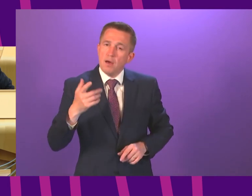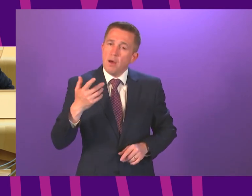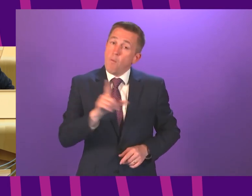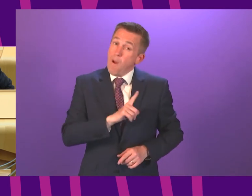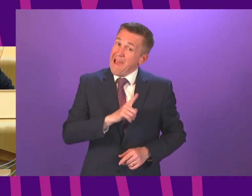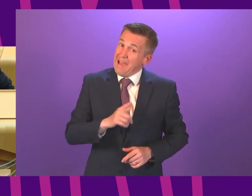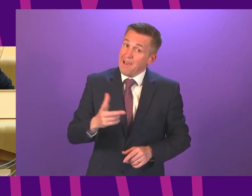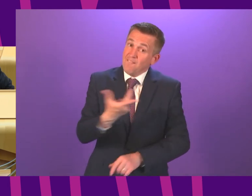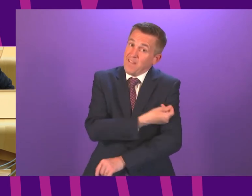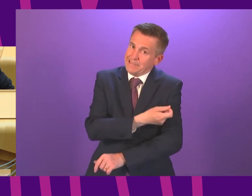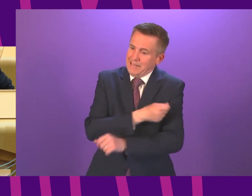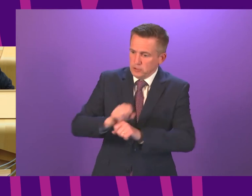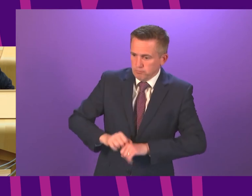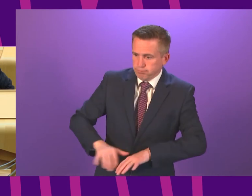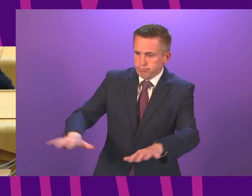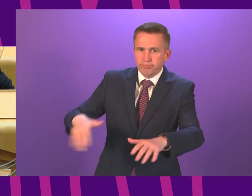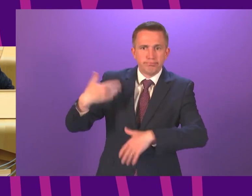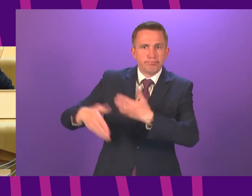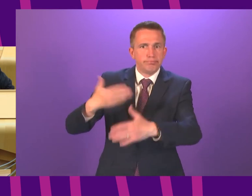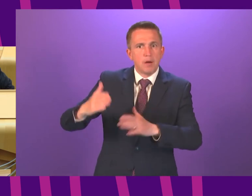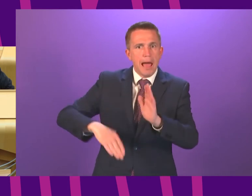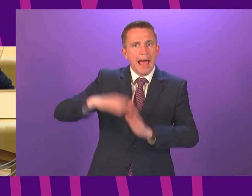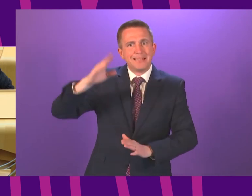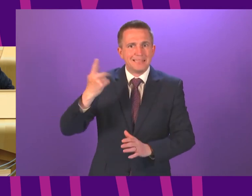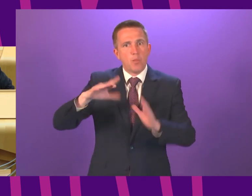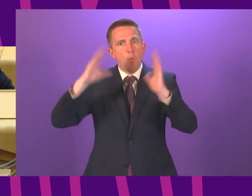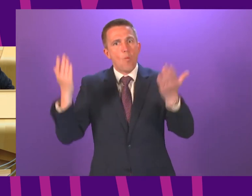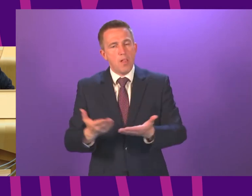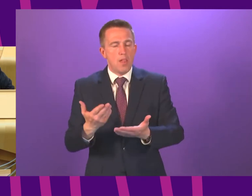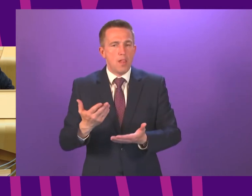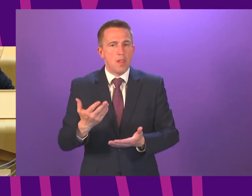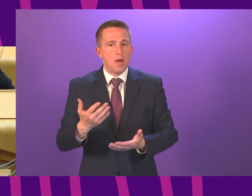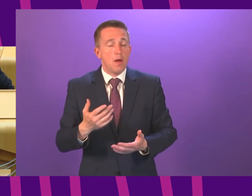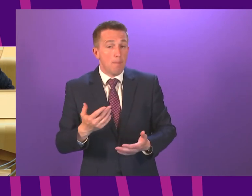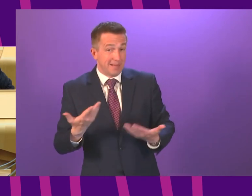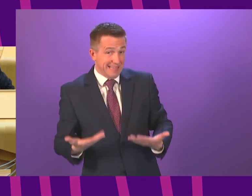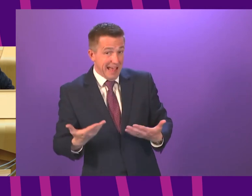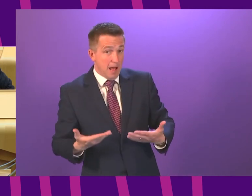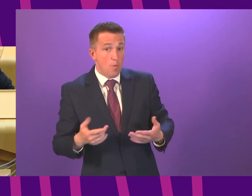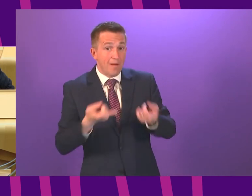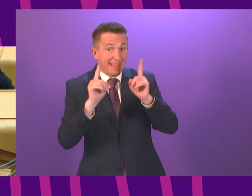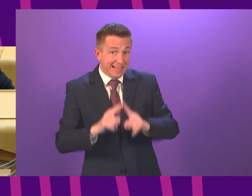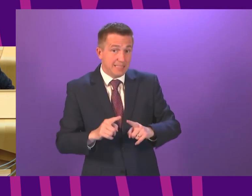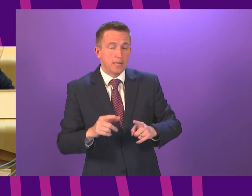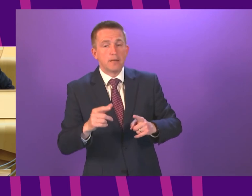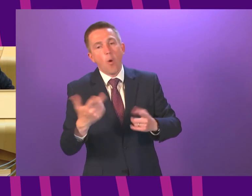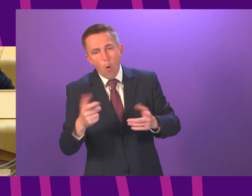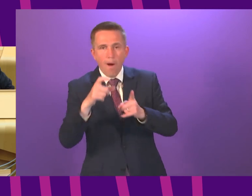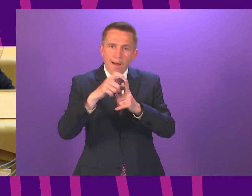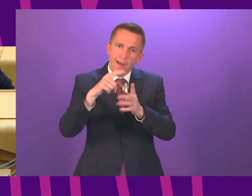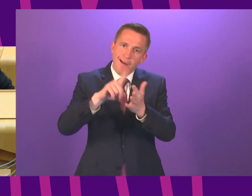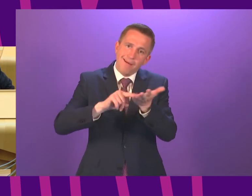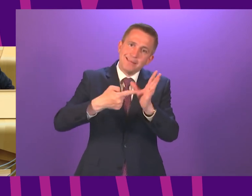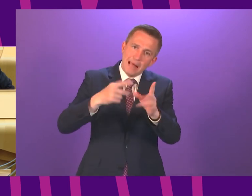vaccination rates in the world right now but we also have the new variant the new Indian or Delta as it's now